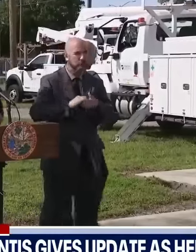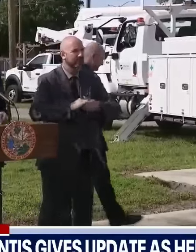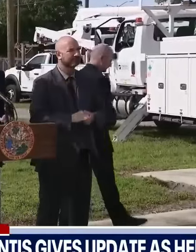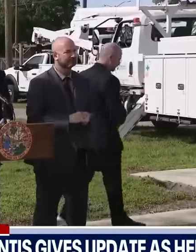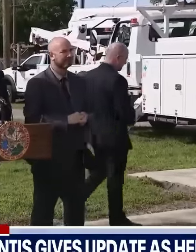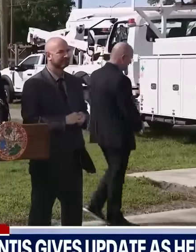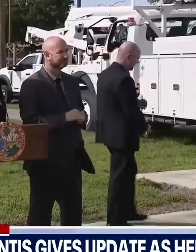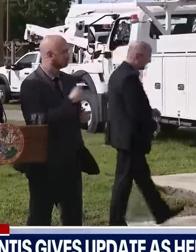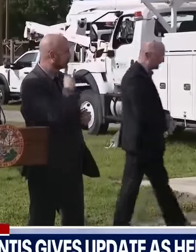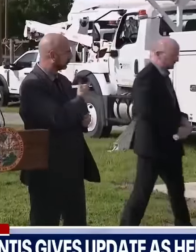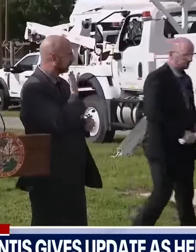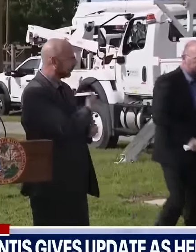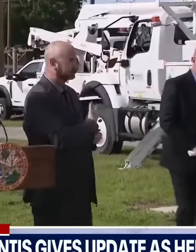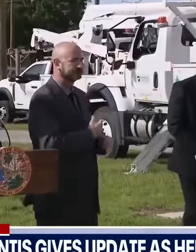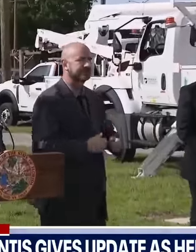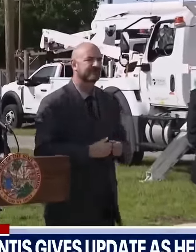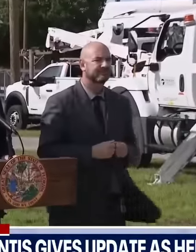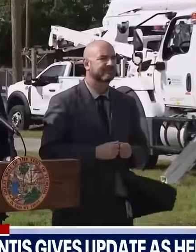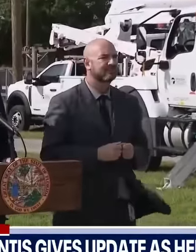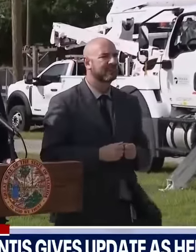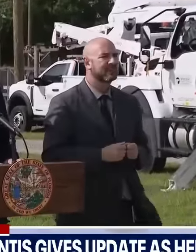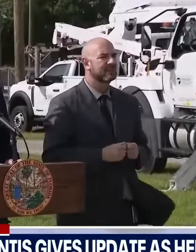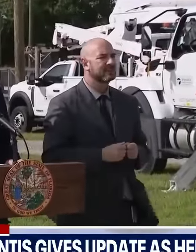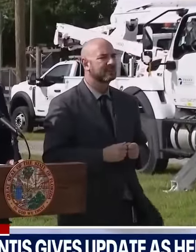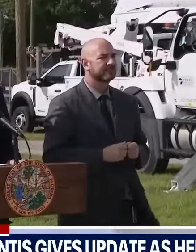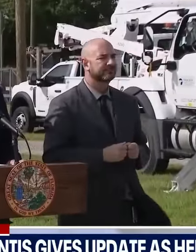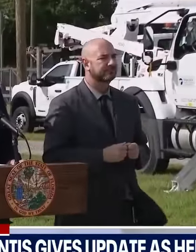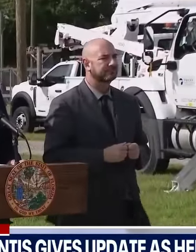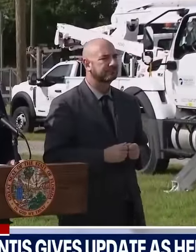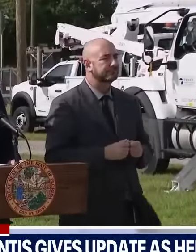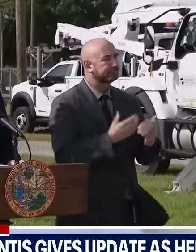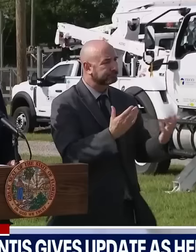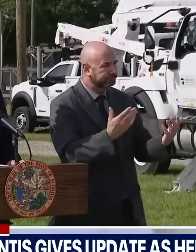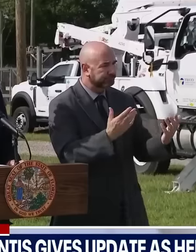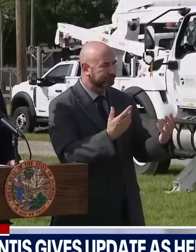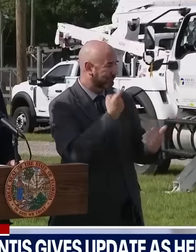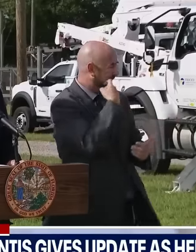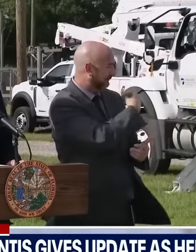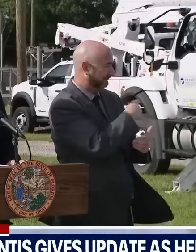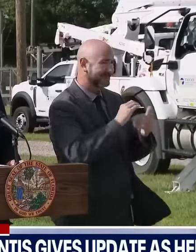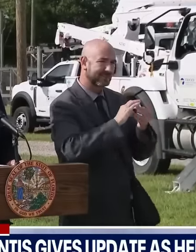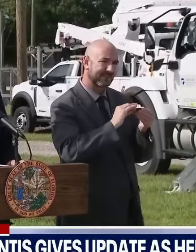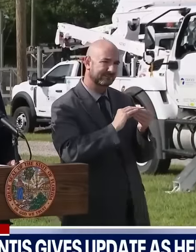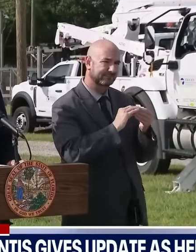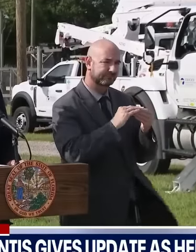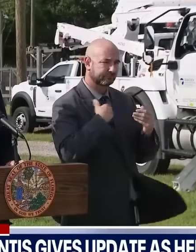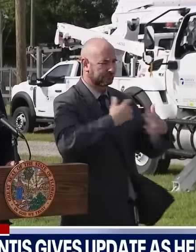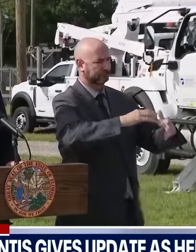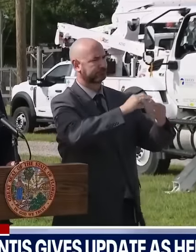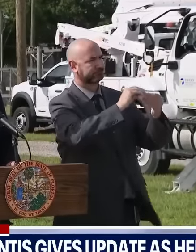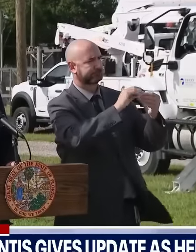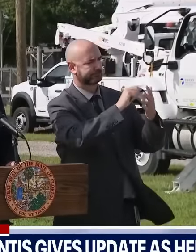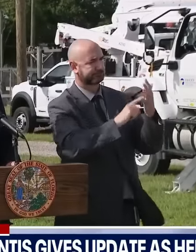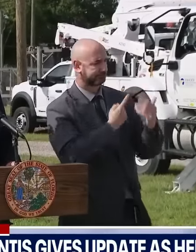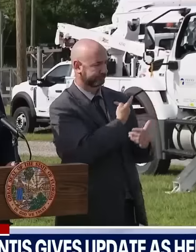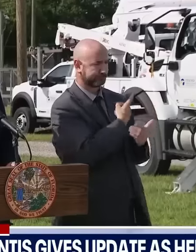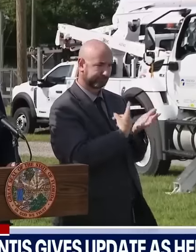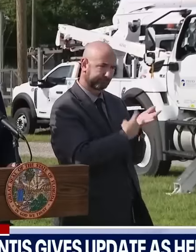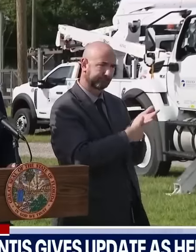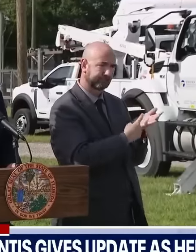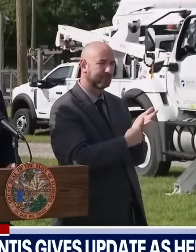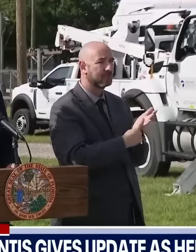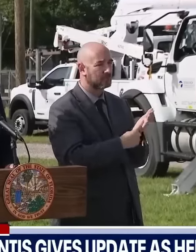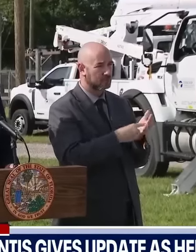And so I think Kevin mentioned it. I mentioned it. But, again, you can see these forecast cones, and that's